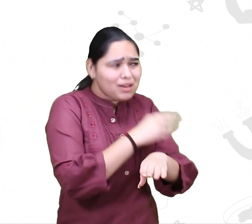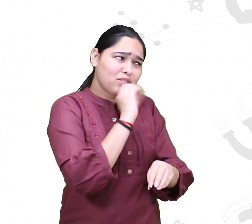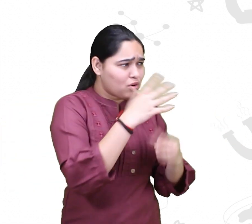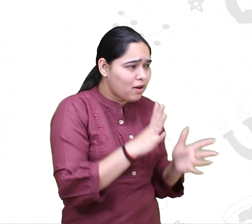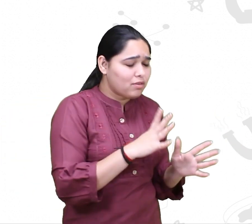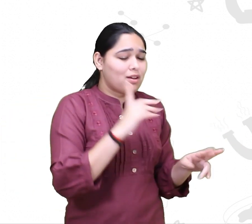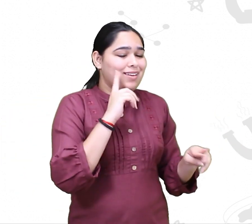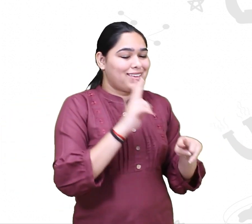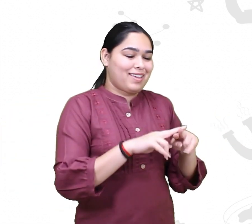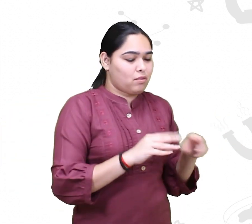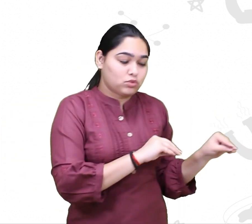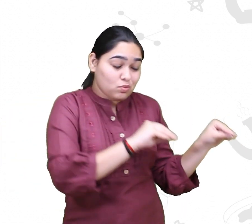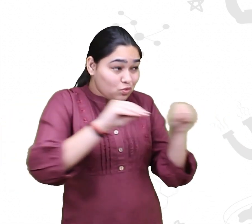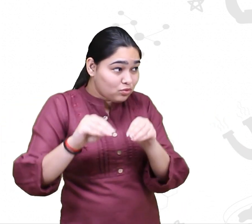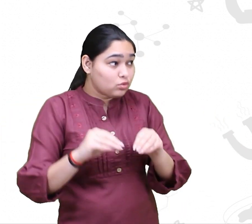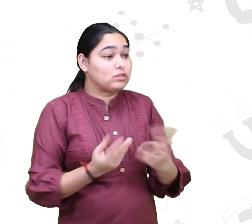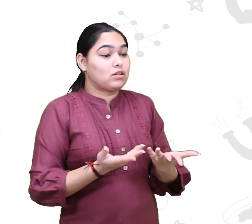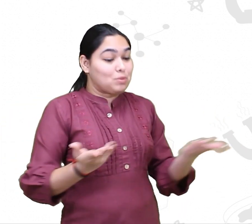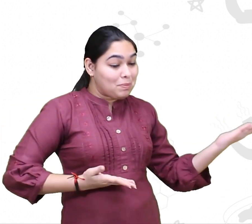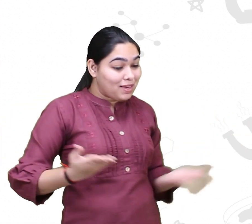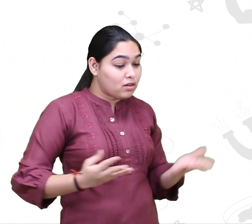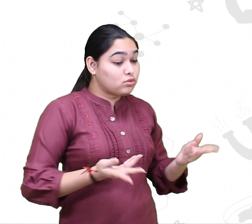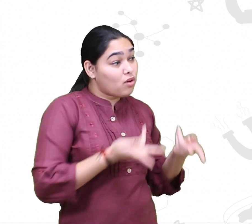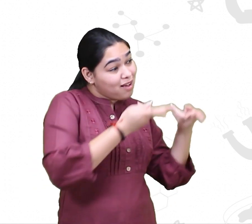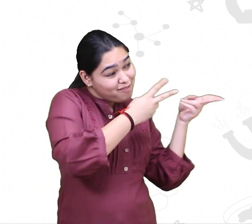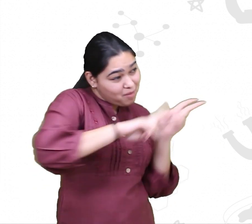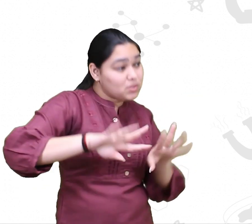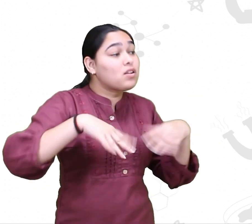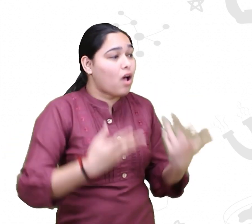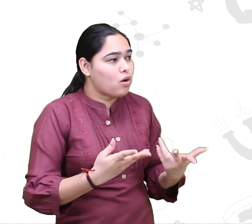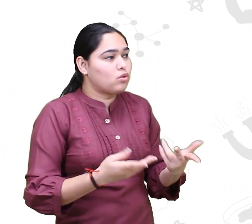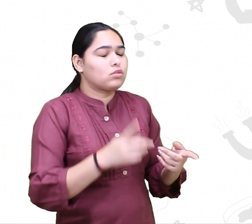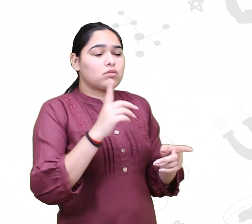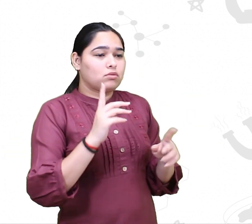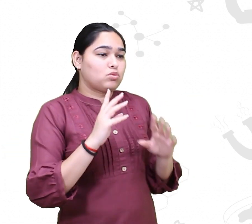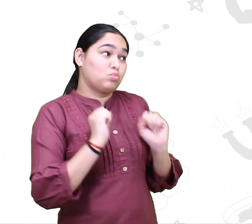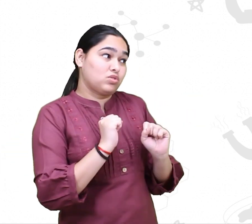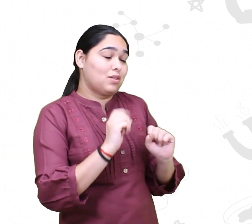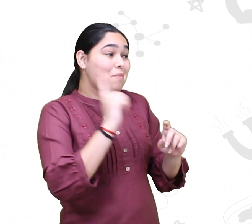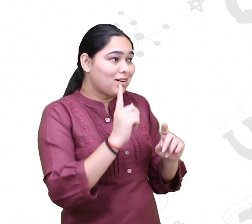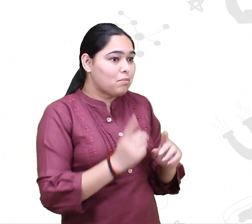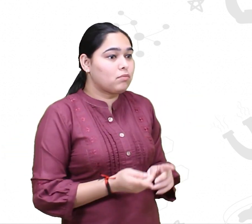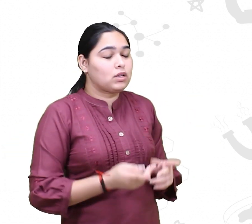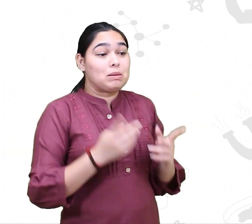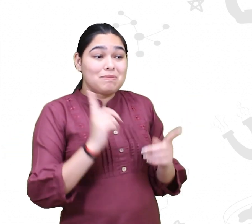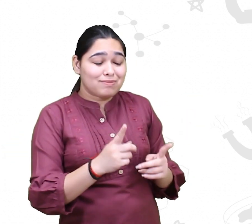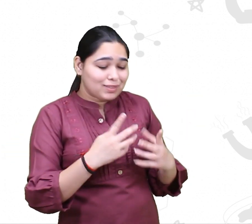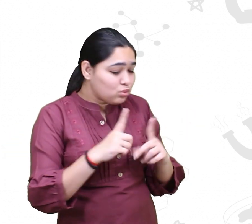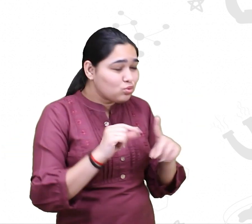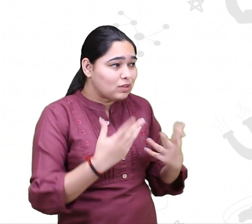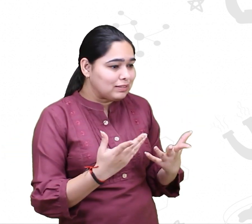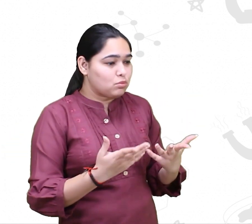be reduced in the captive-brown generation. But we should ensure that the sensory stimulus to natural